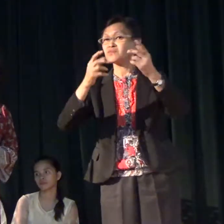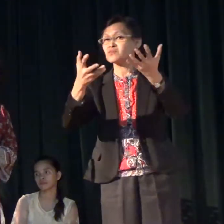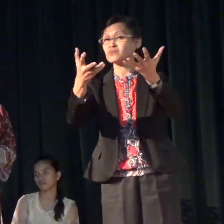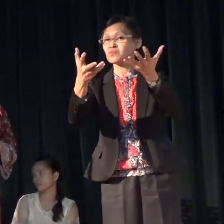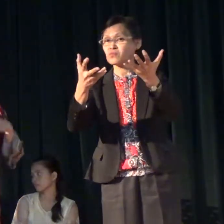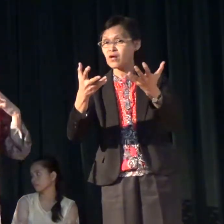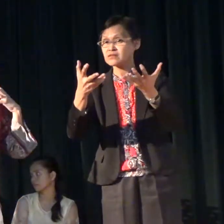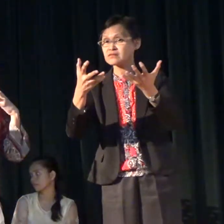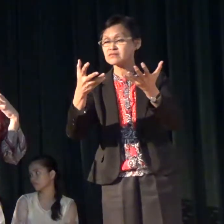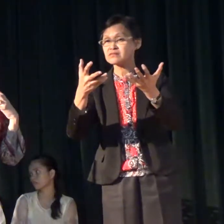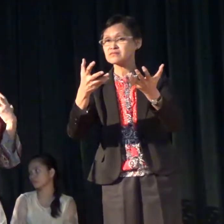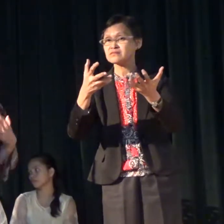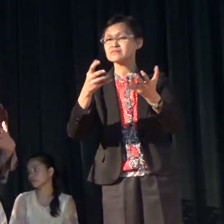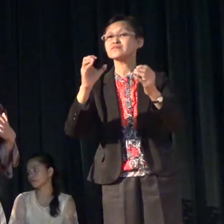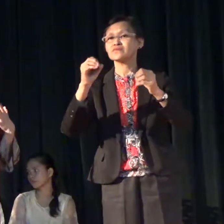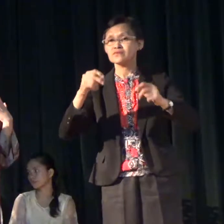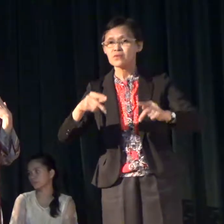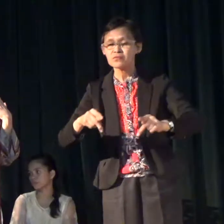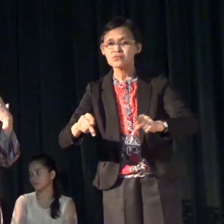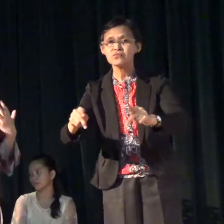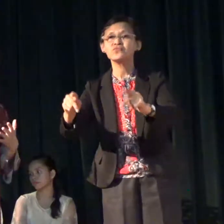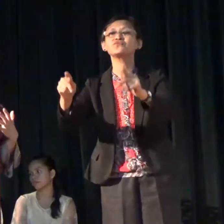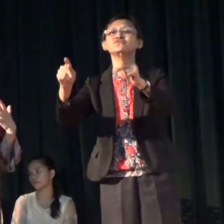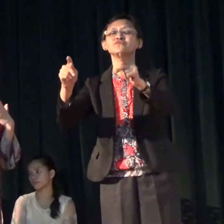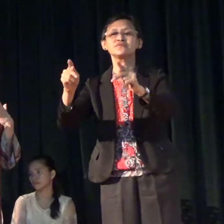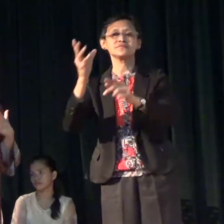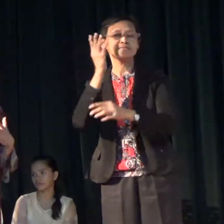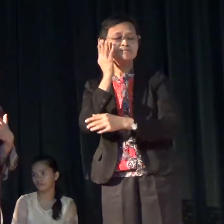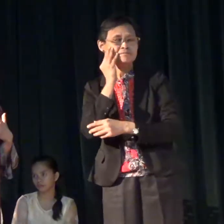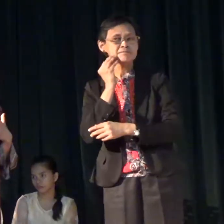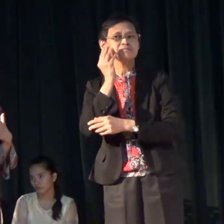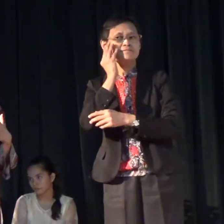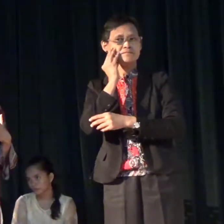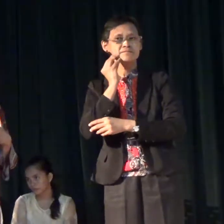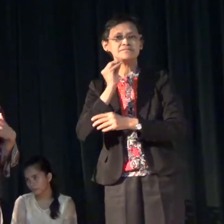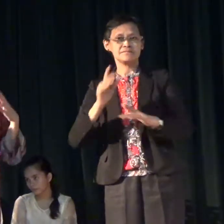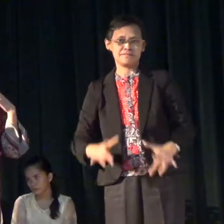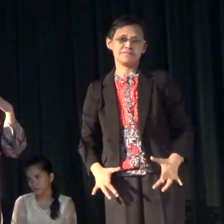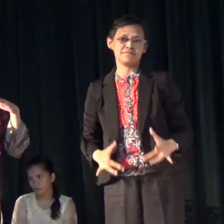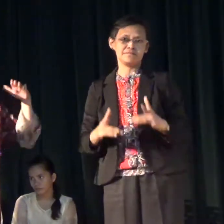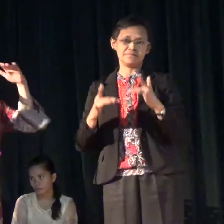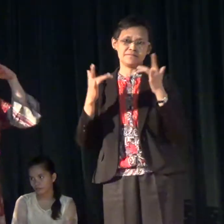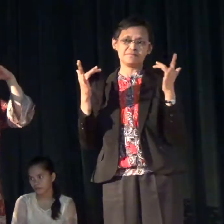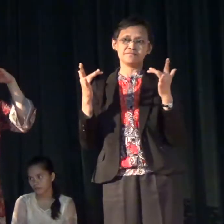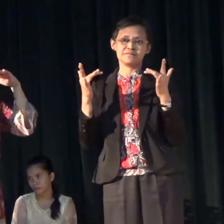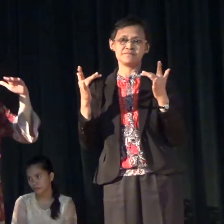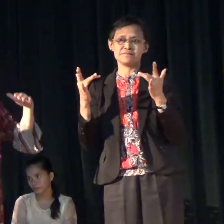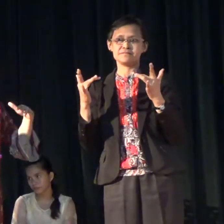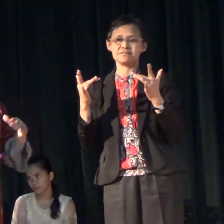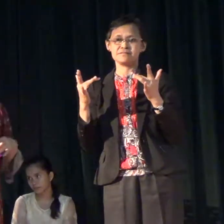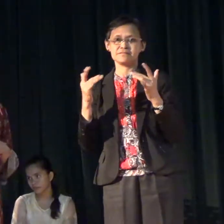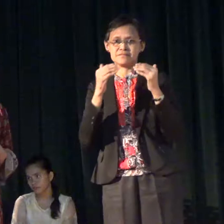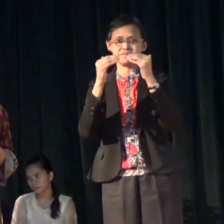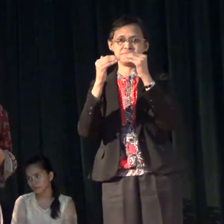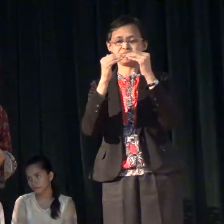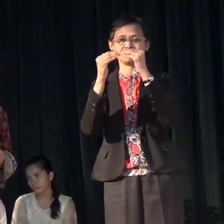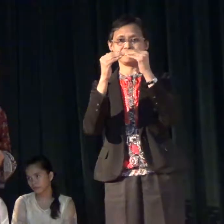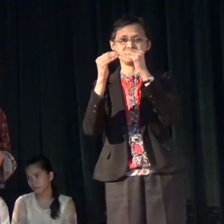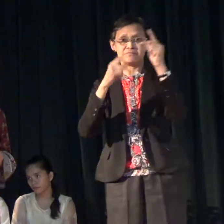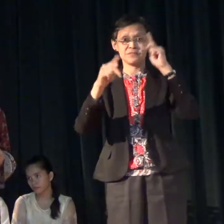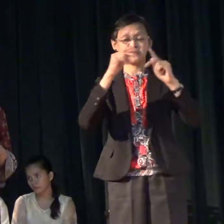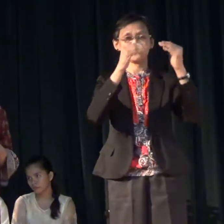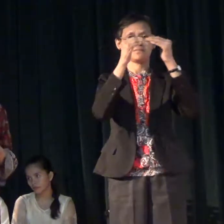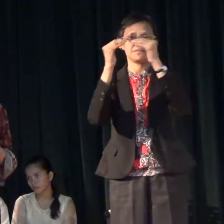would be the opportunity to experience life on on an equal capacity